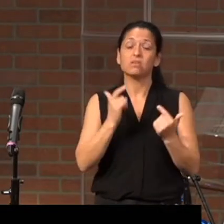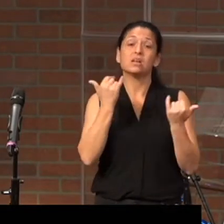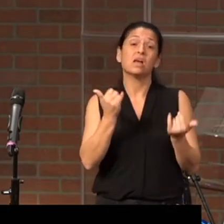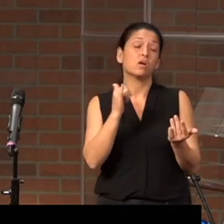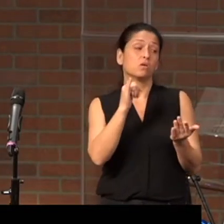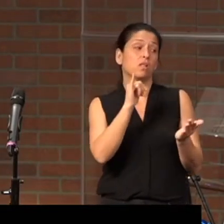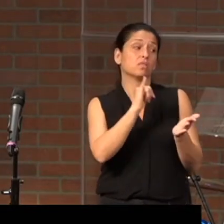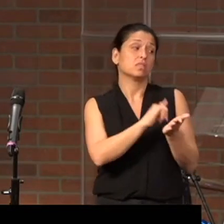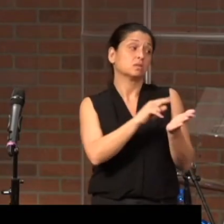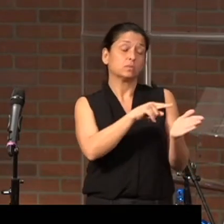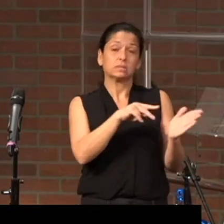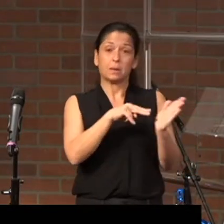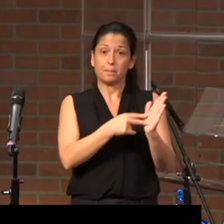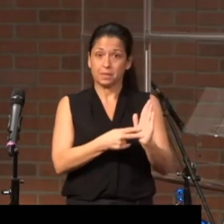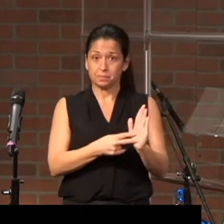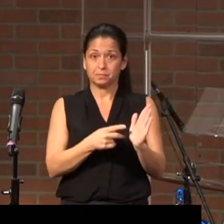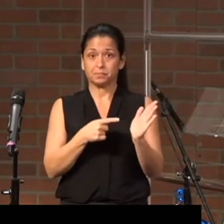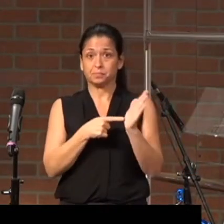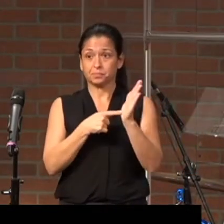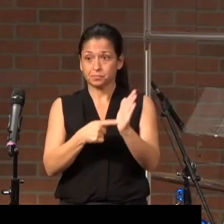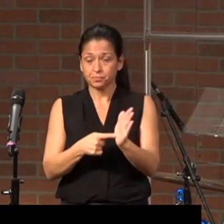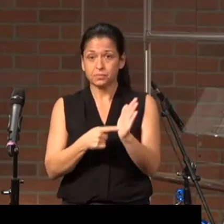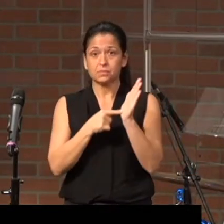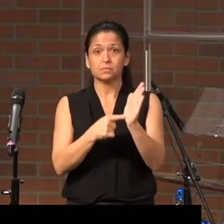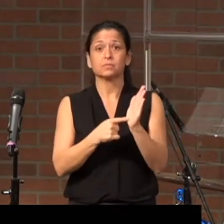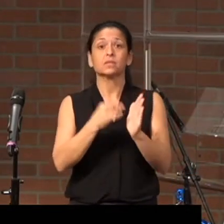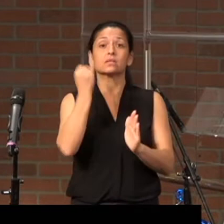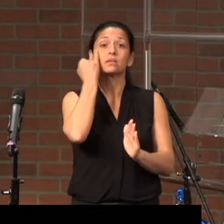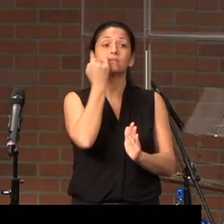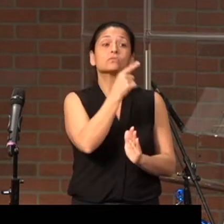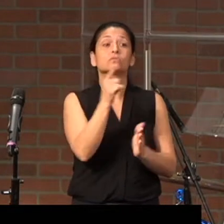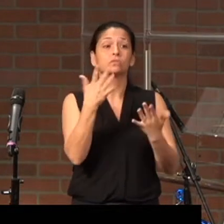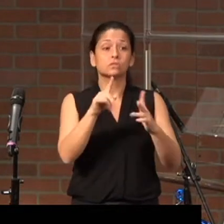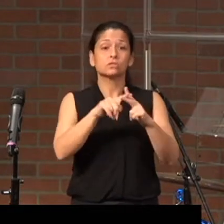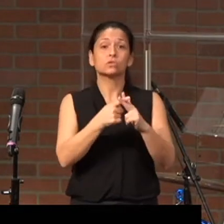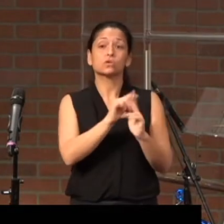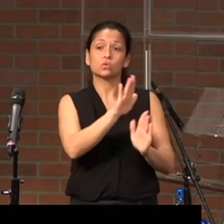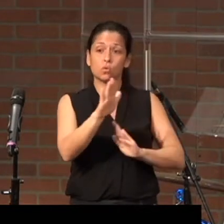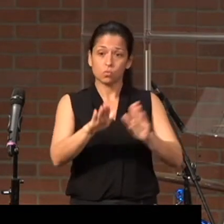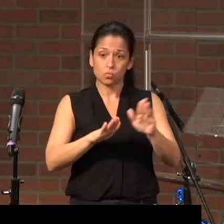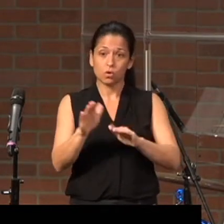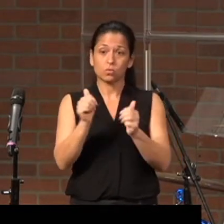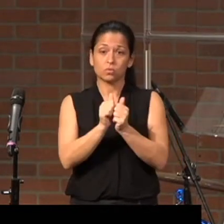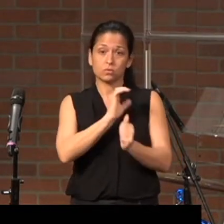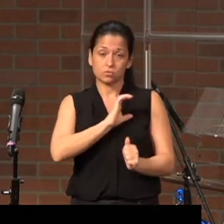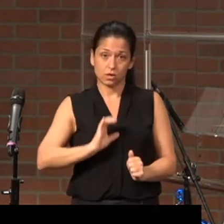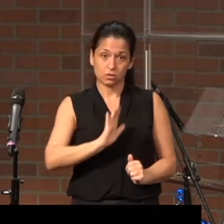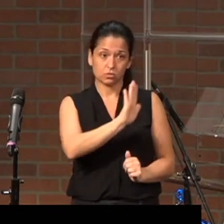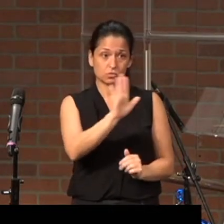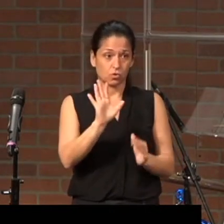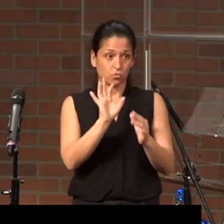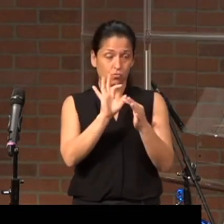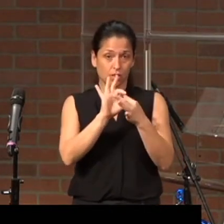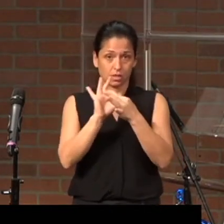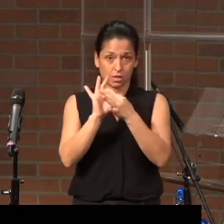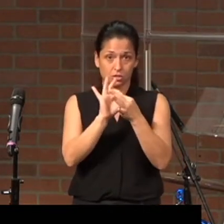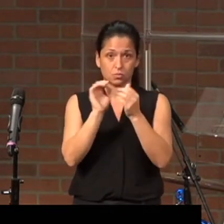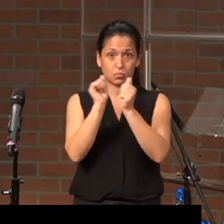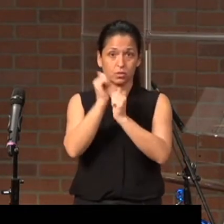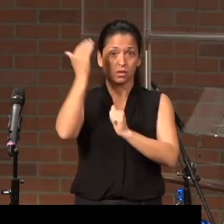If you started your walk with Christ, your relationship with him, by